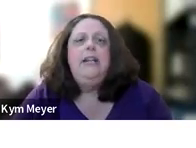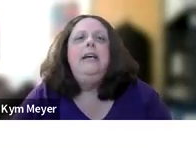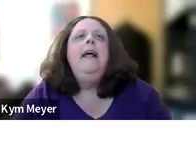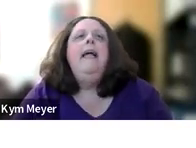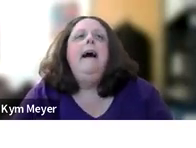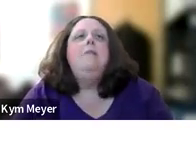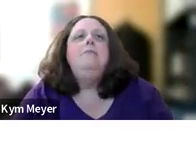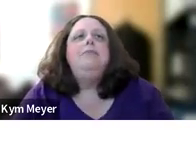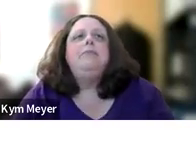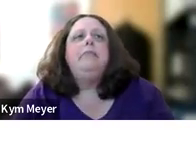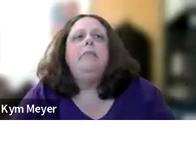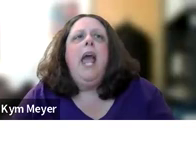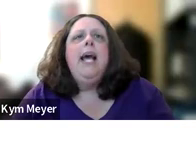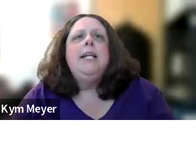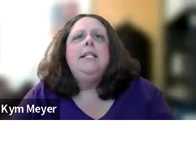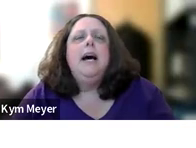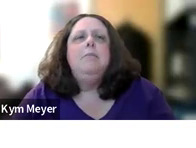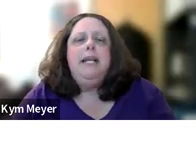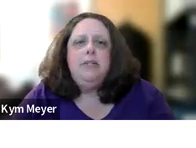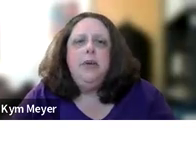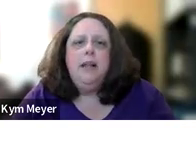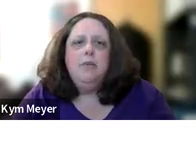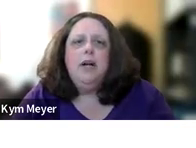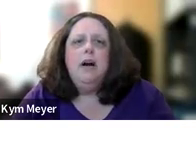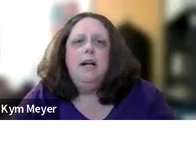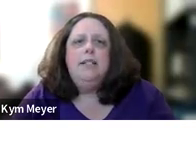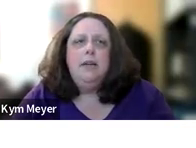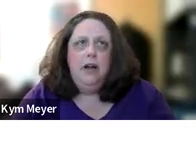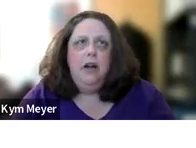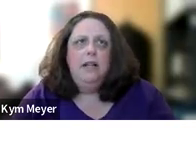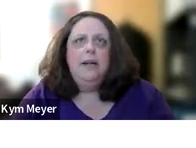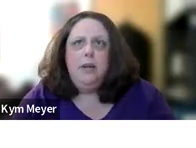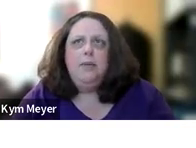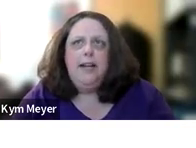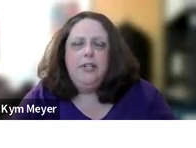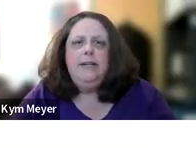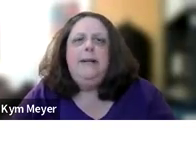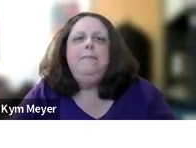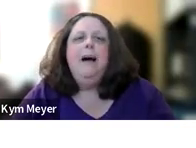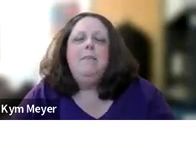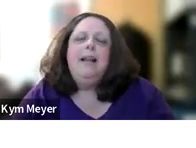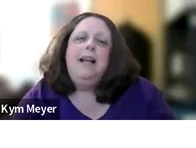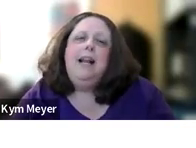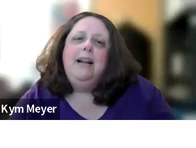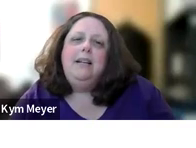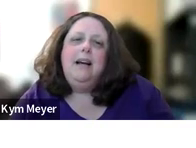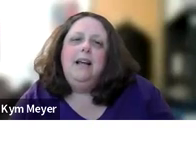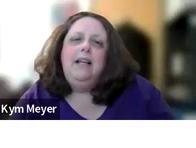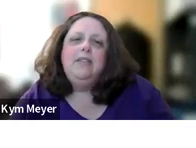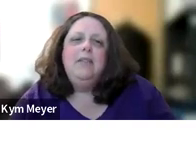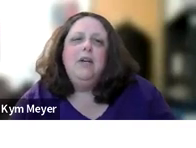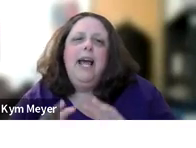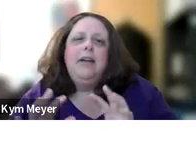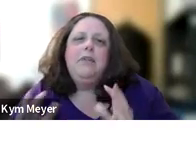I teach it. Um, and, um, he's doing a lot of work on deaf, uh, language deprivation. Um, and, and,